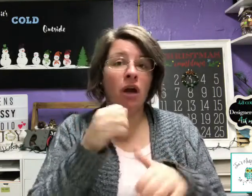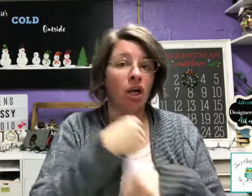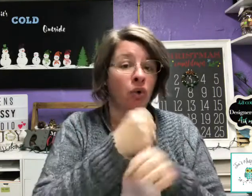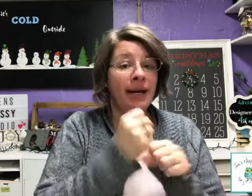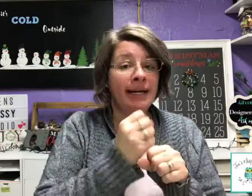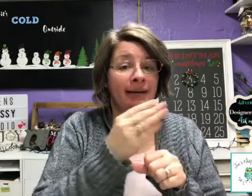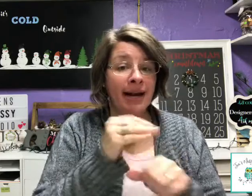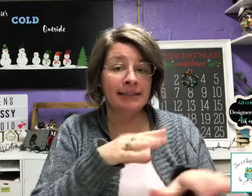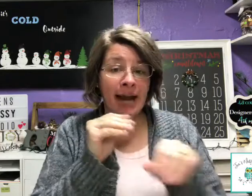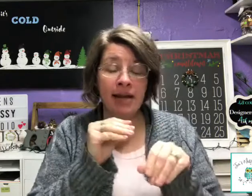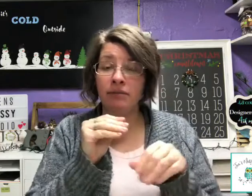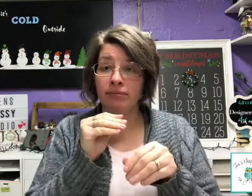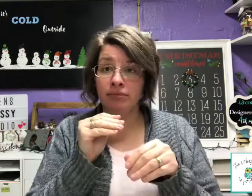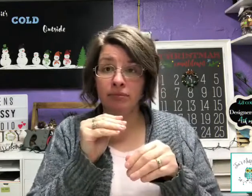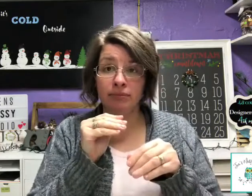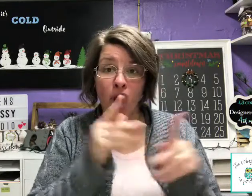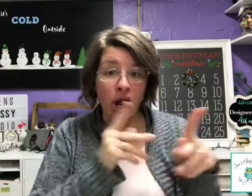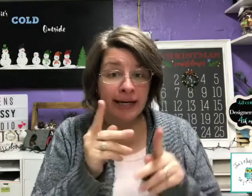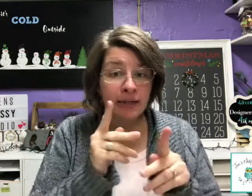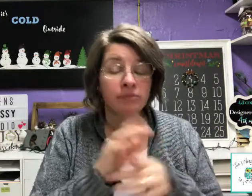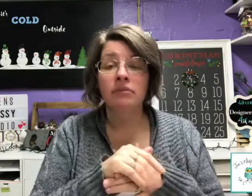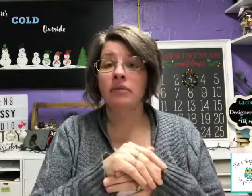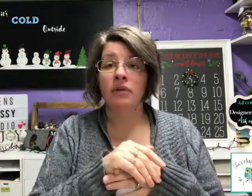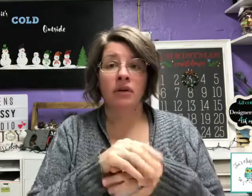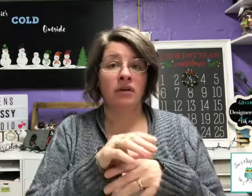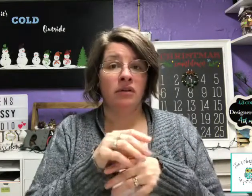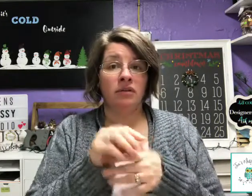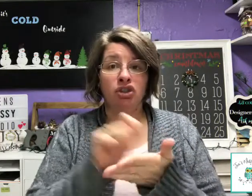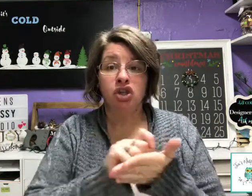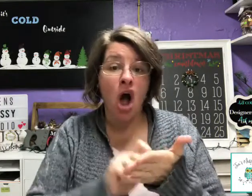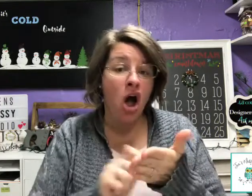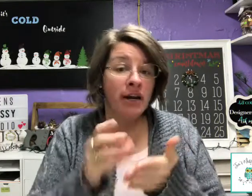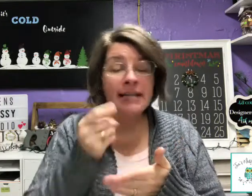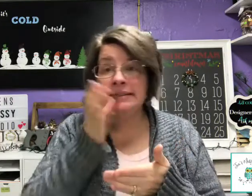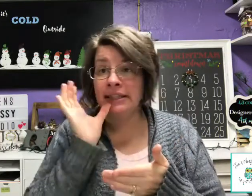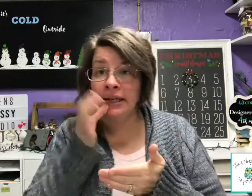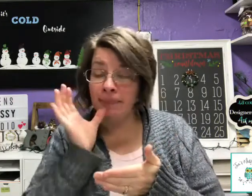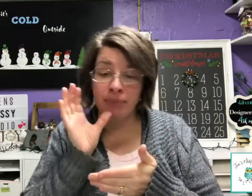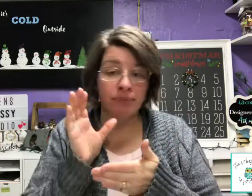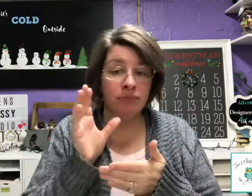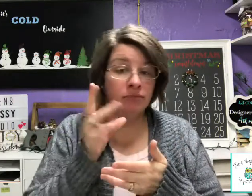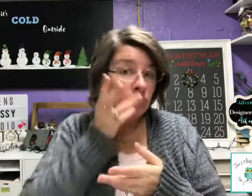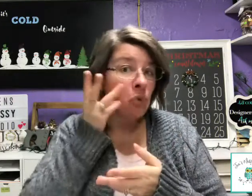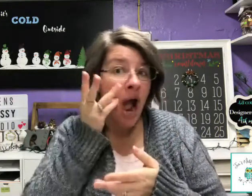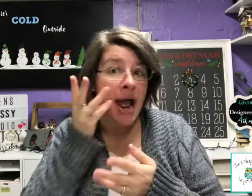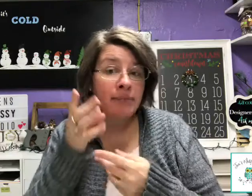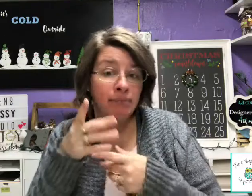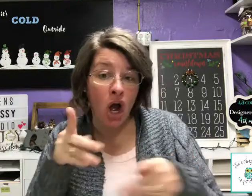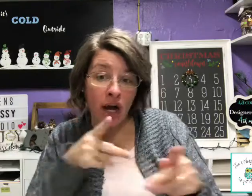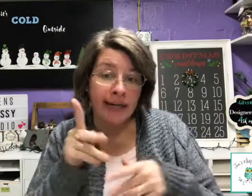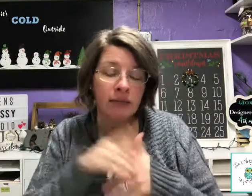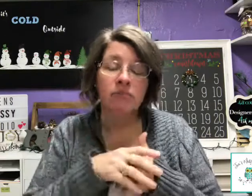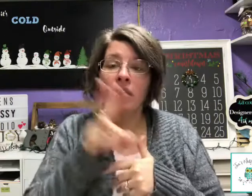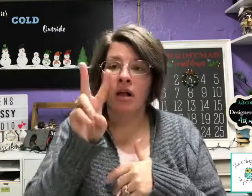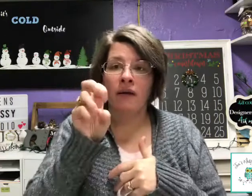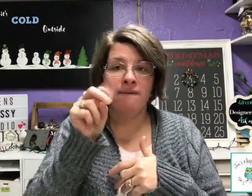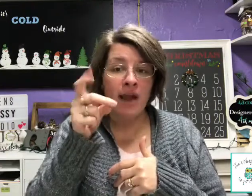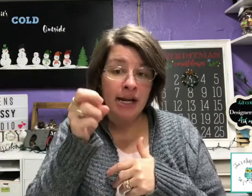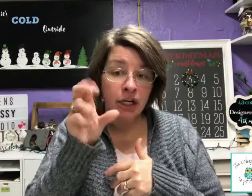a queen and a gay party, soft and dip, wine party, baby,